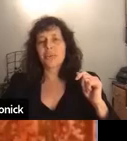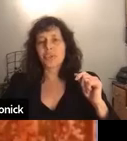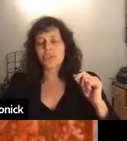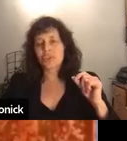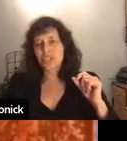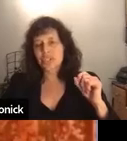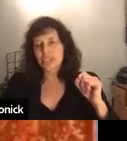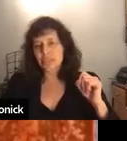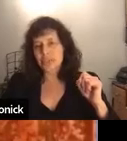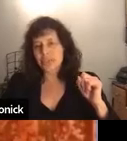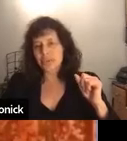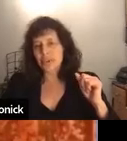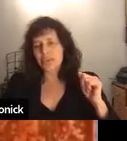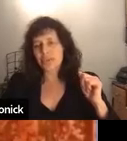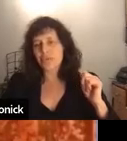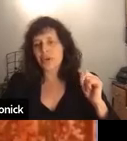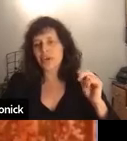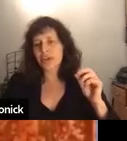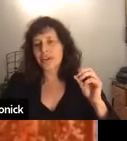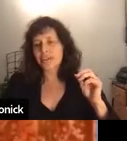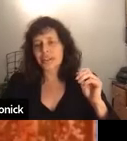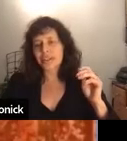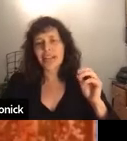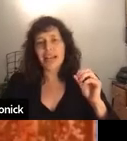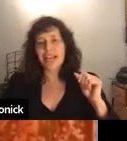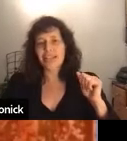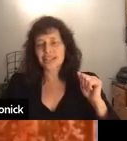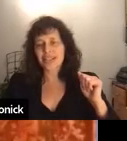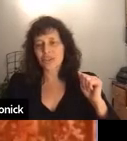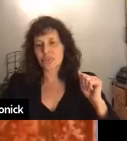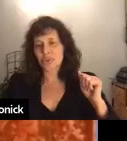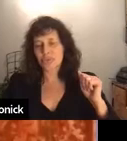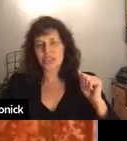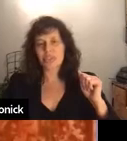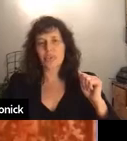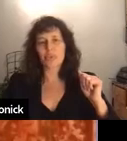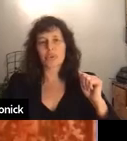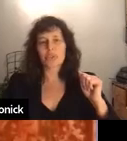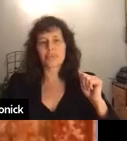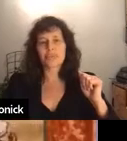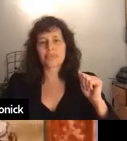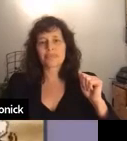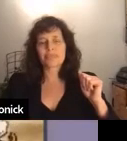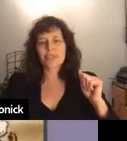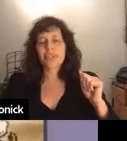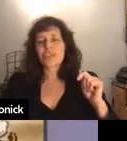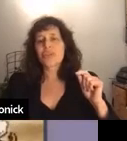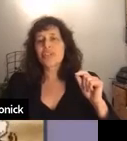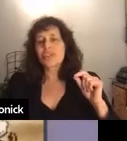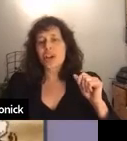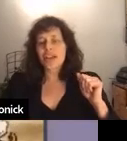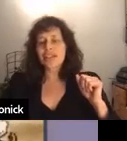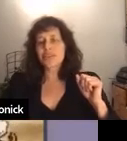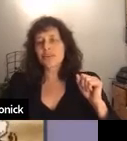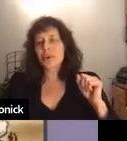which is certainly in keeping with the work that Hannah has done in her most recent report. So